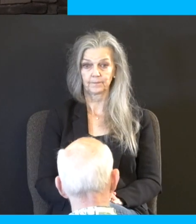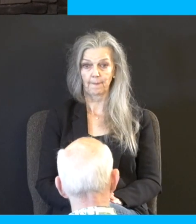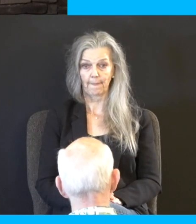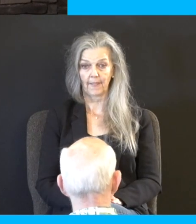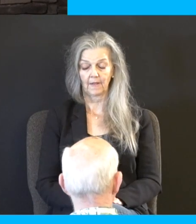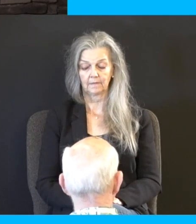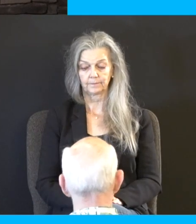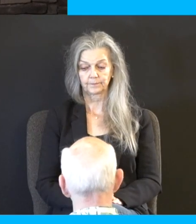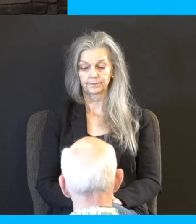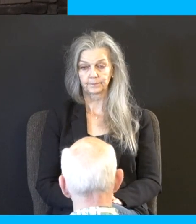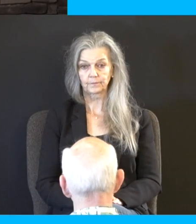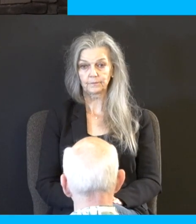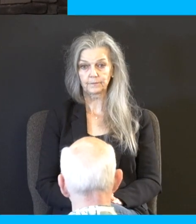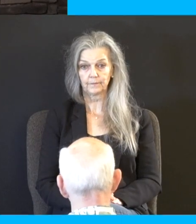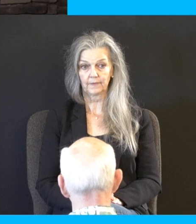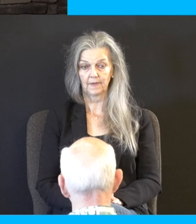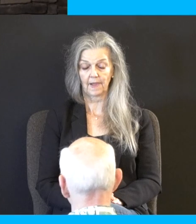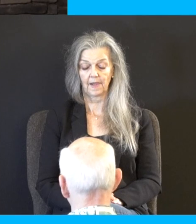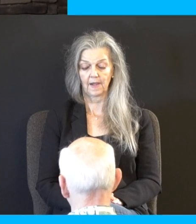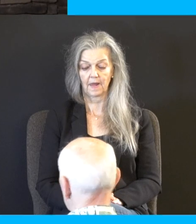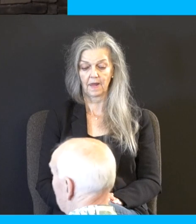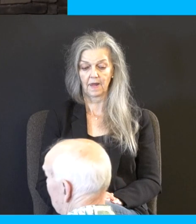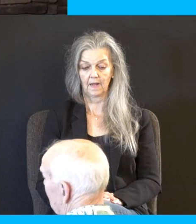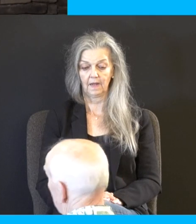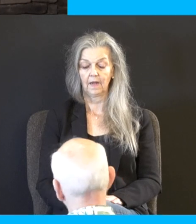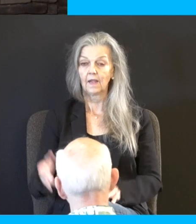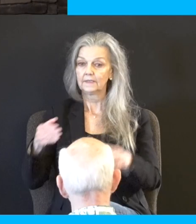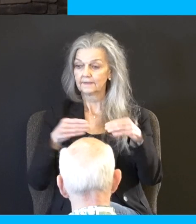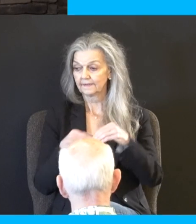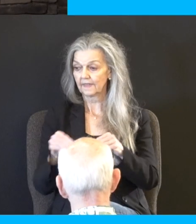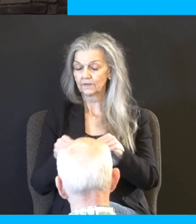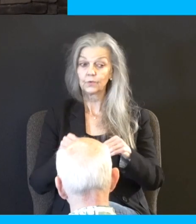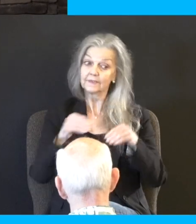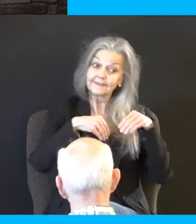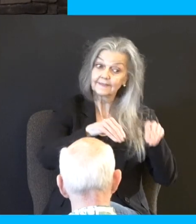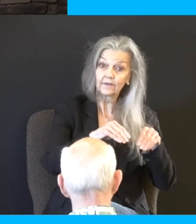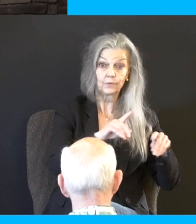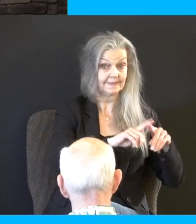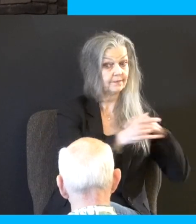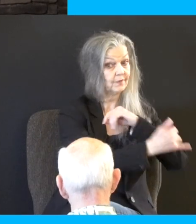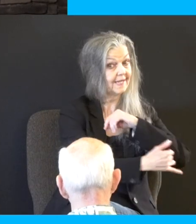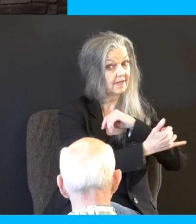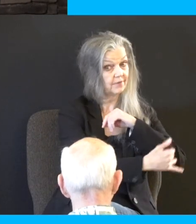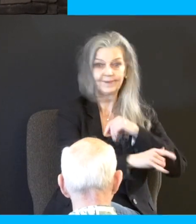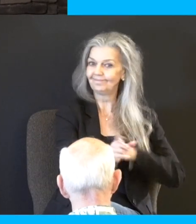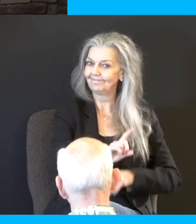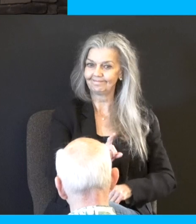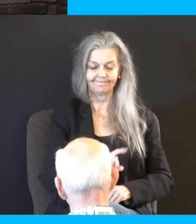back out to her family from this arrangement. To sell her unto a strange nation, he shall have no power. So if there's some kind of falling out, you